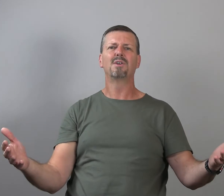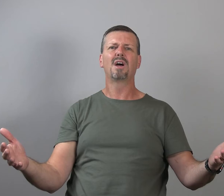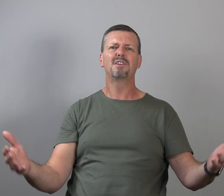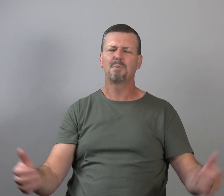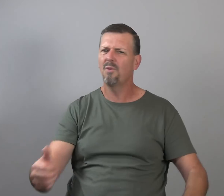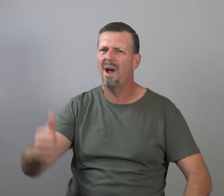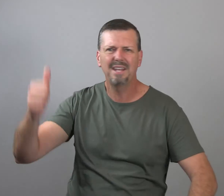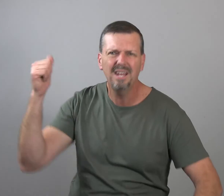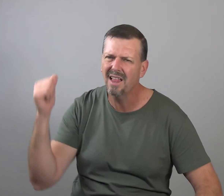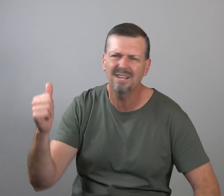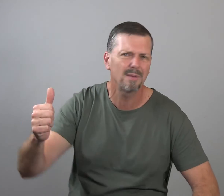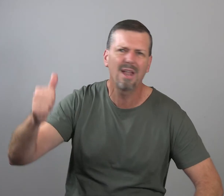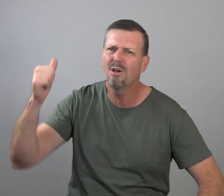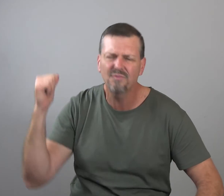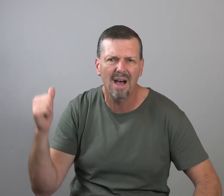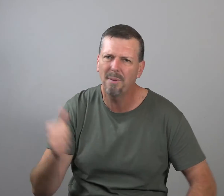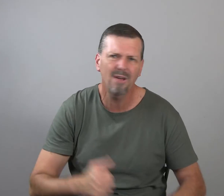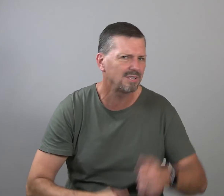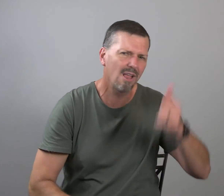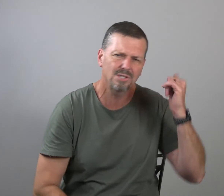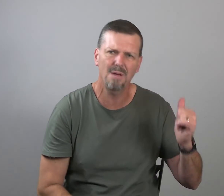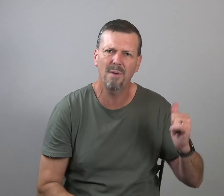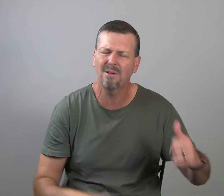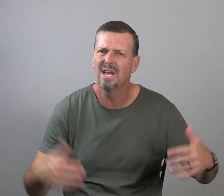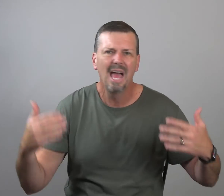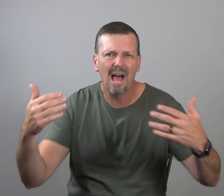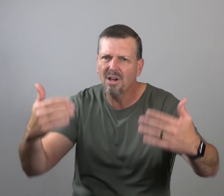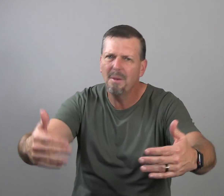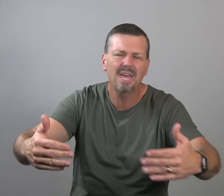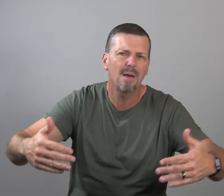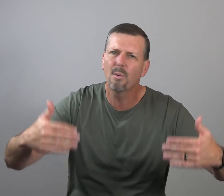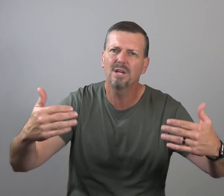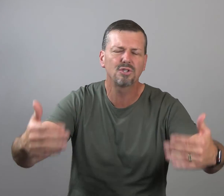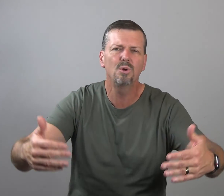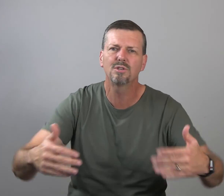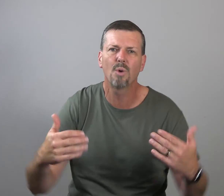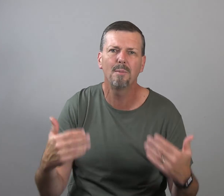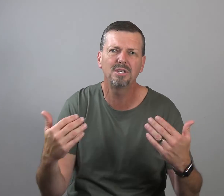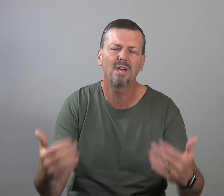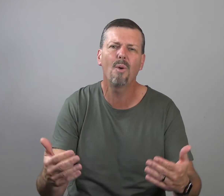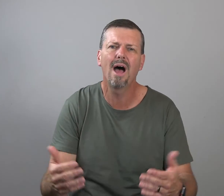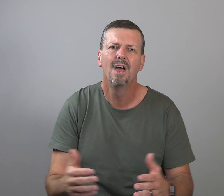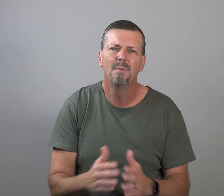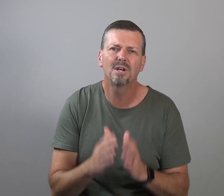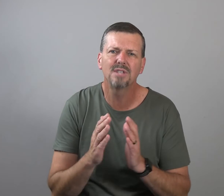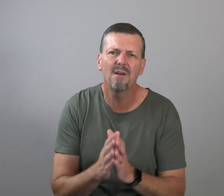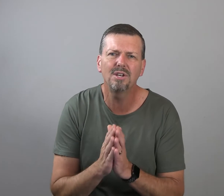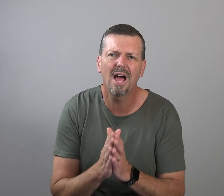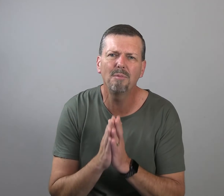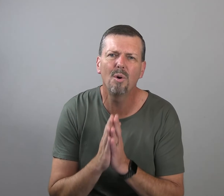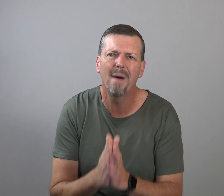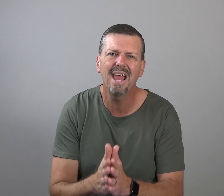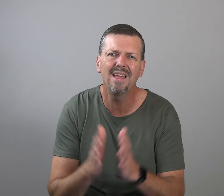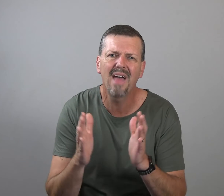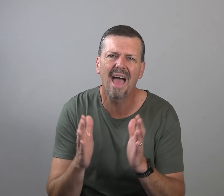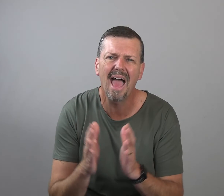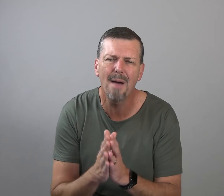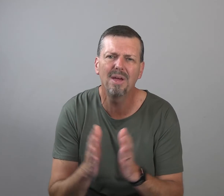never done this before. I did it last time. I lost five pounds. lost seven pounds. How come I can't press through this? Well, let me tell you why. Because every time you abandon that habit,